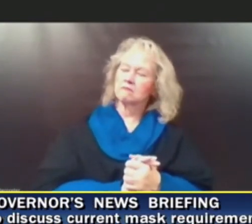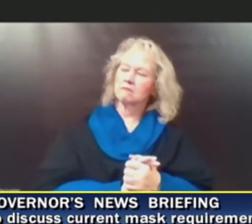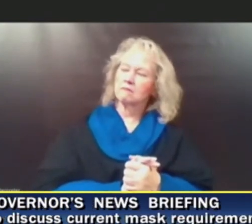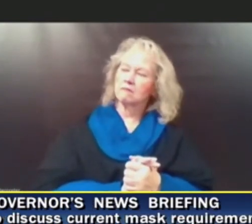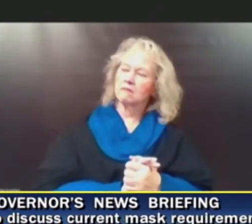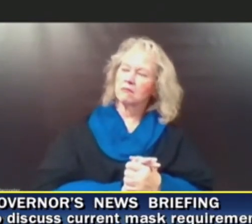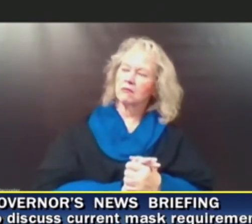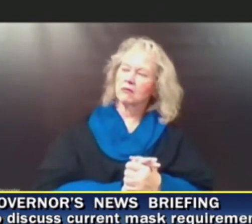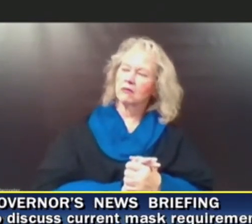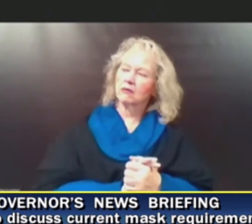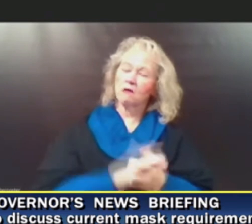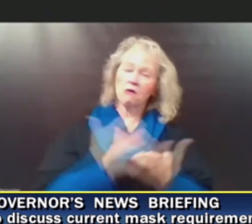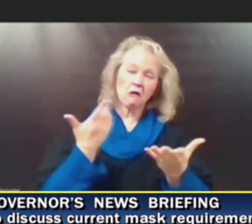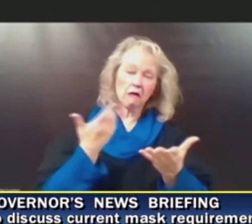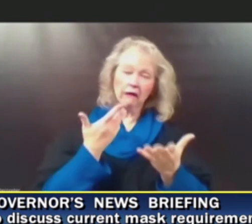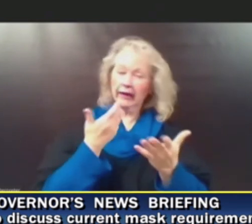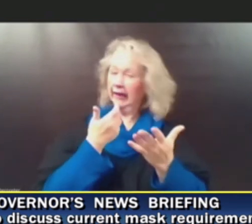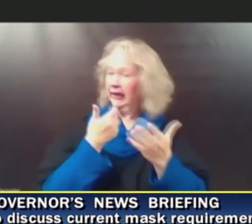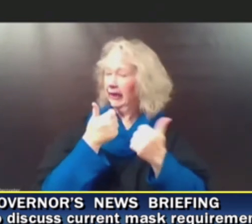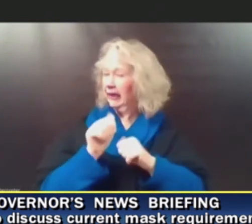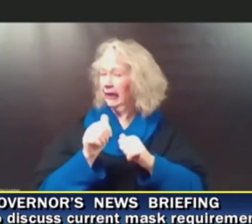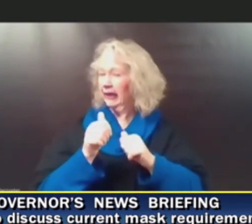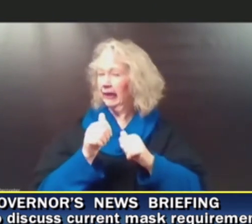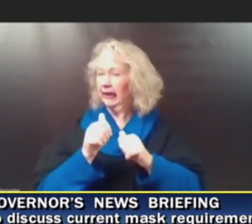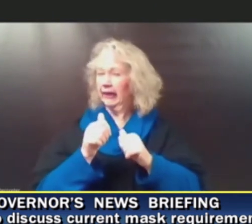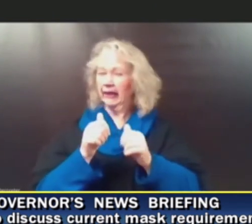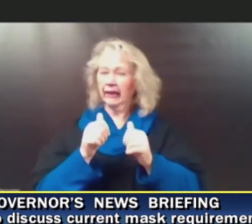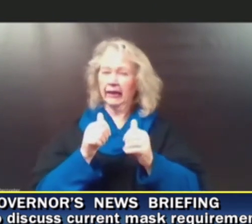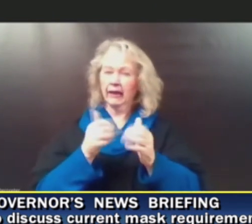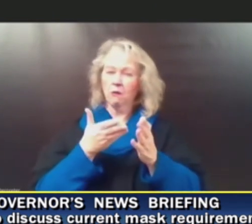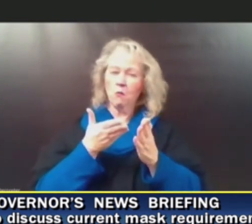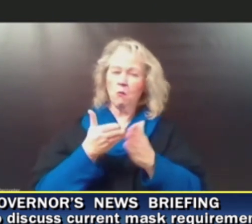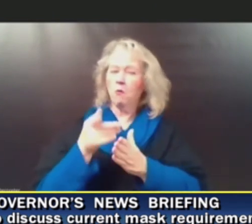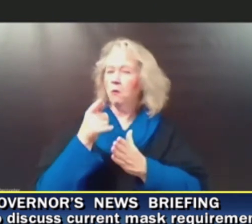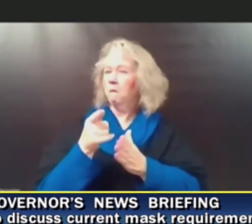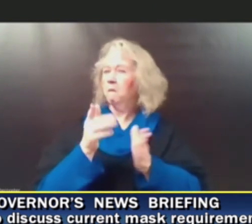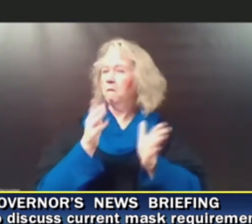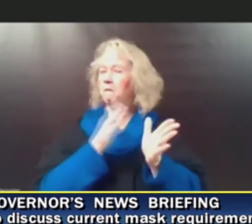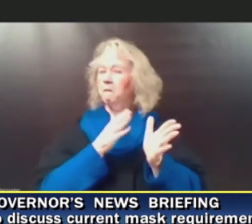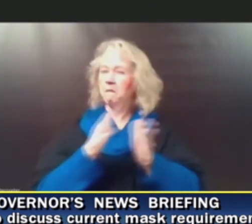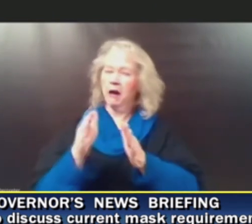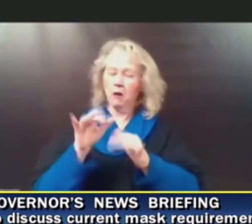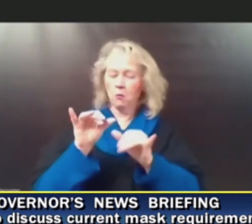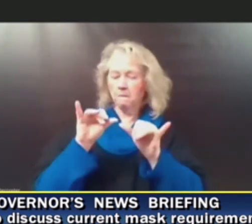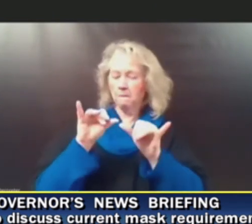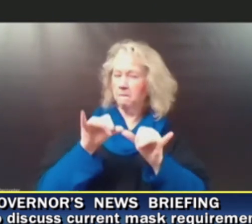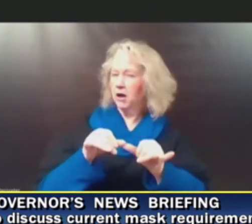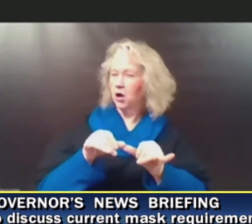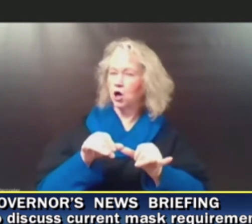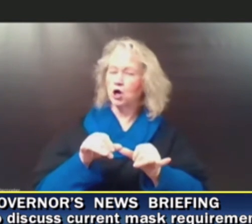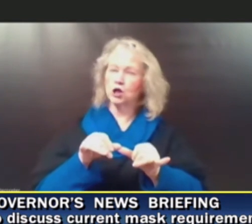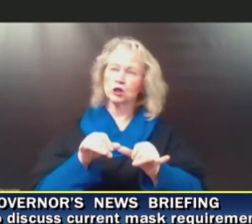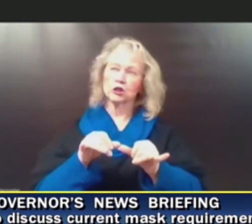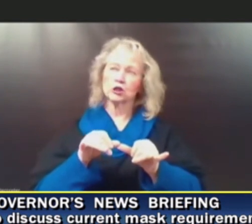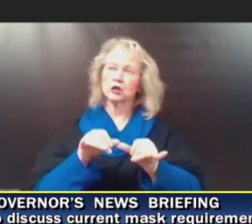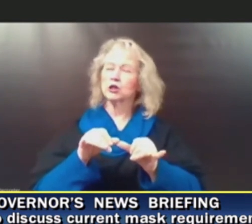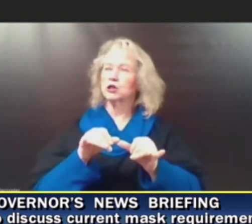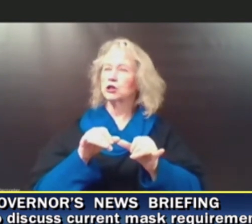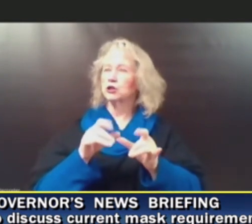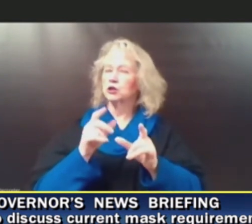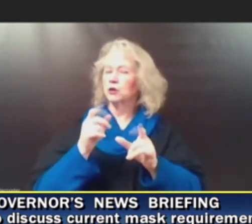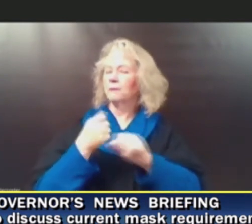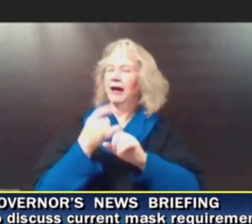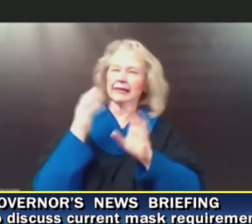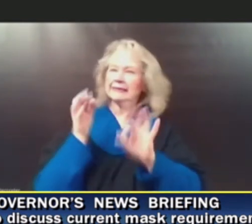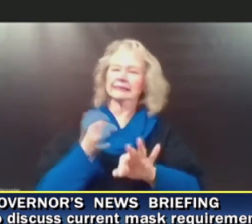And are there any metrics that you have in mind that would lead you to decide